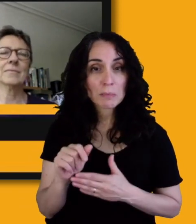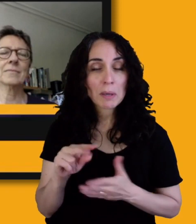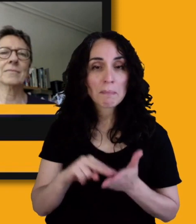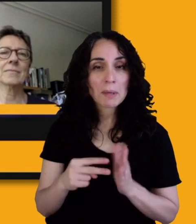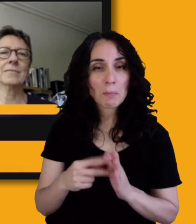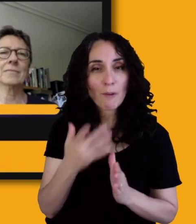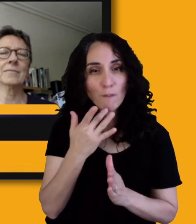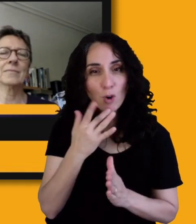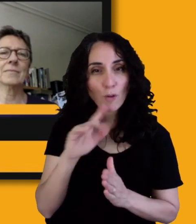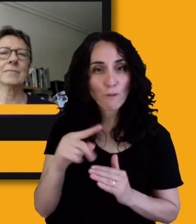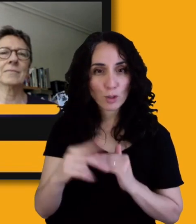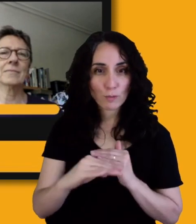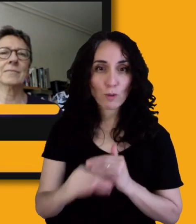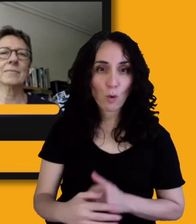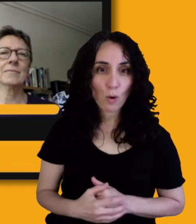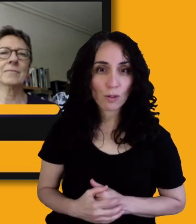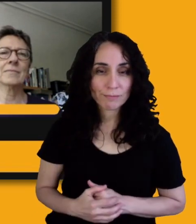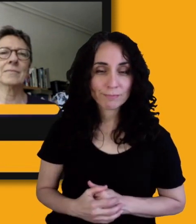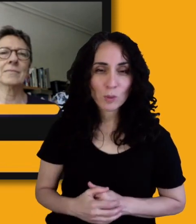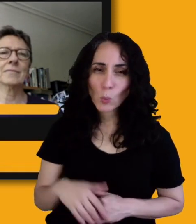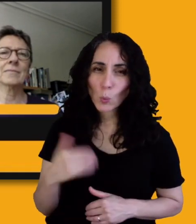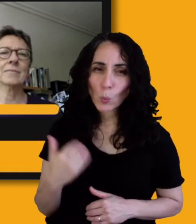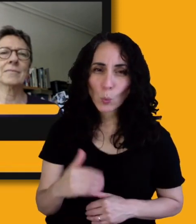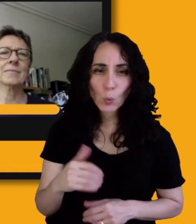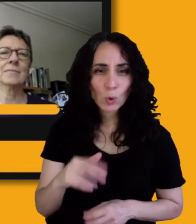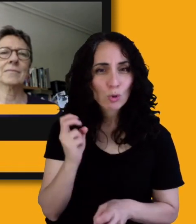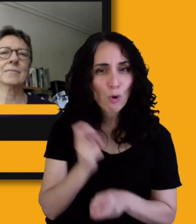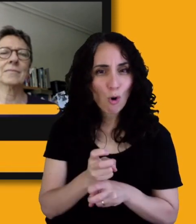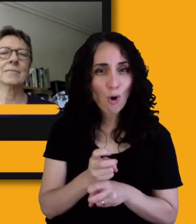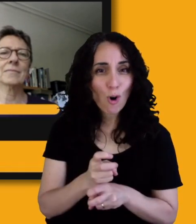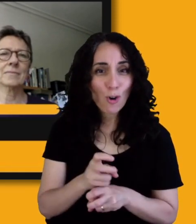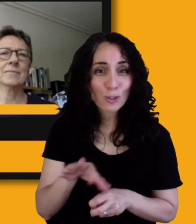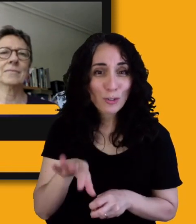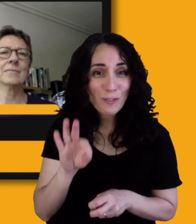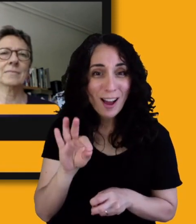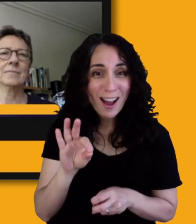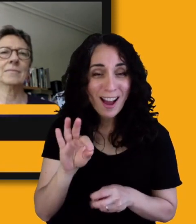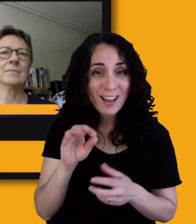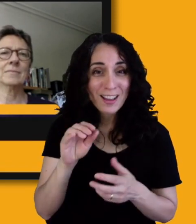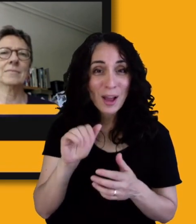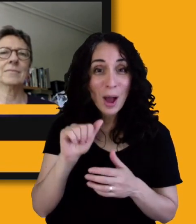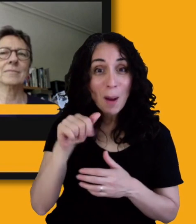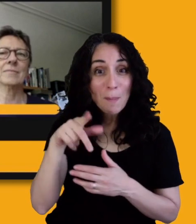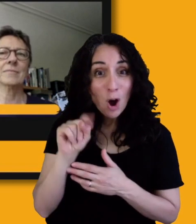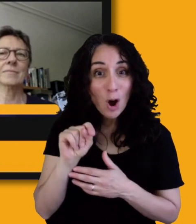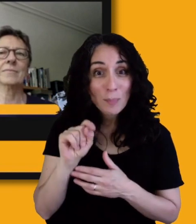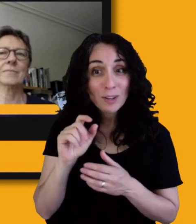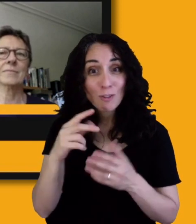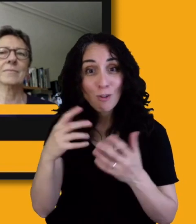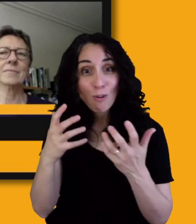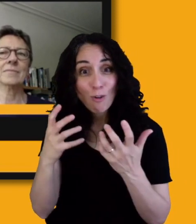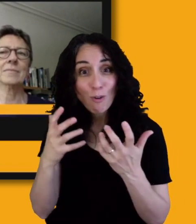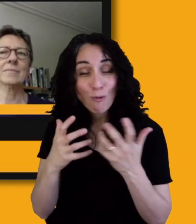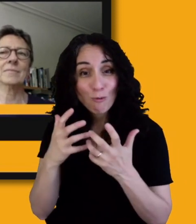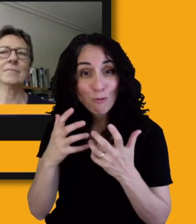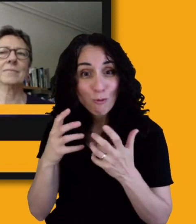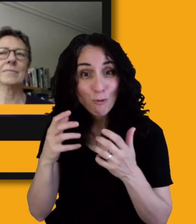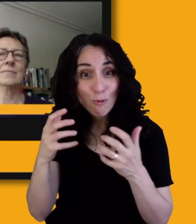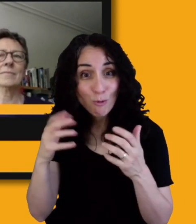be on the first floor. And that was extremely hard to be able to find an apartment and a room in